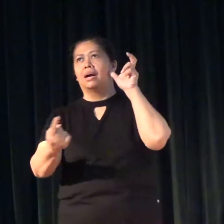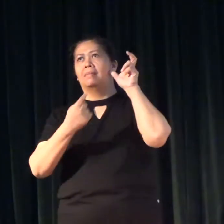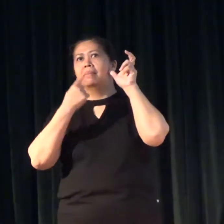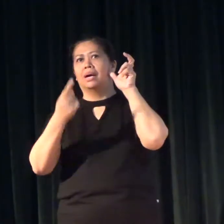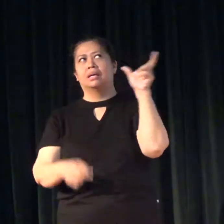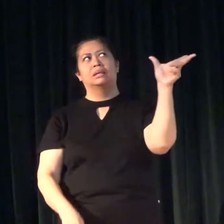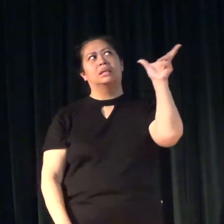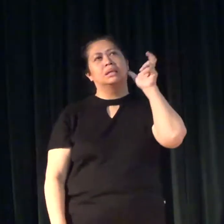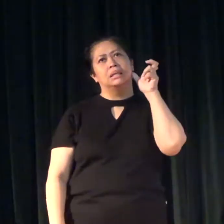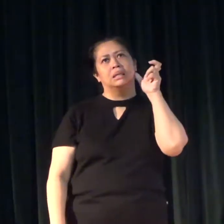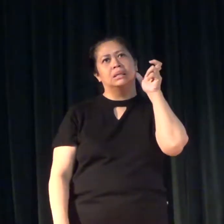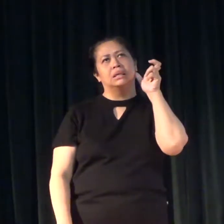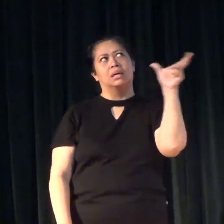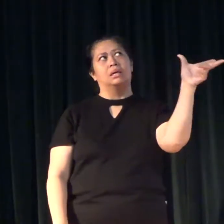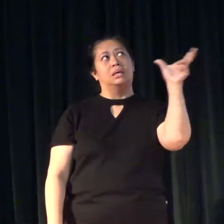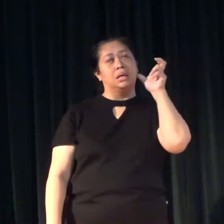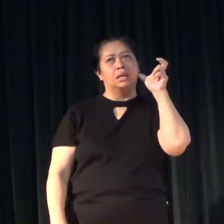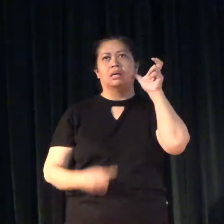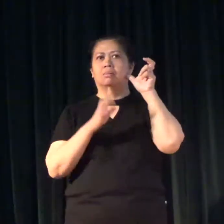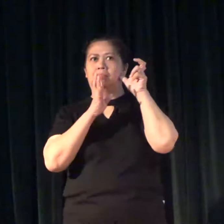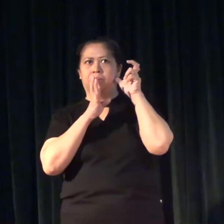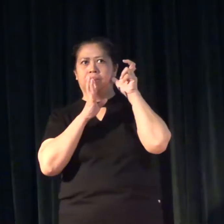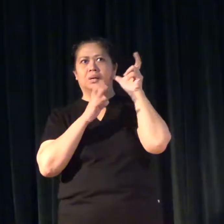perceive, what you are able to hear.